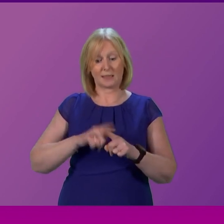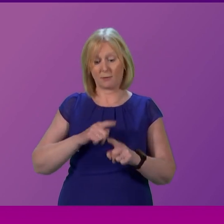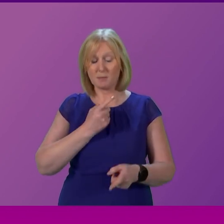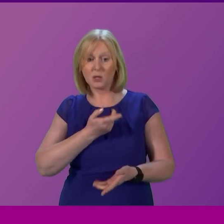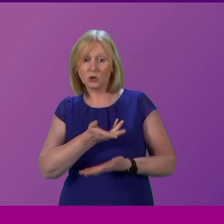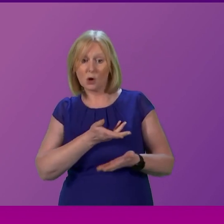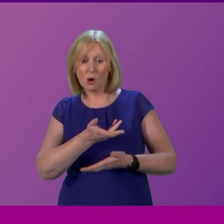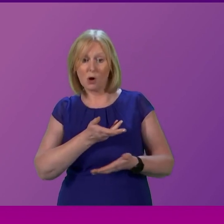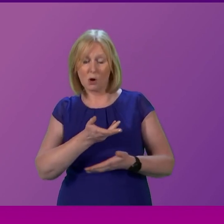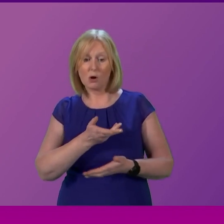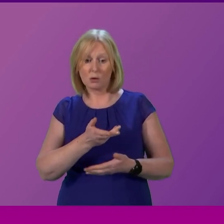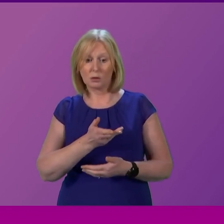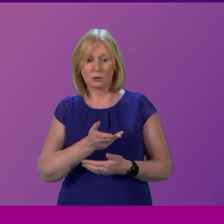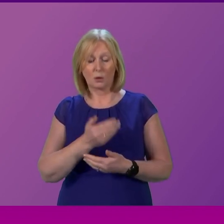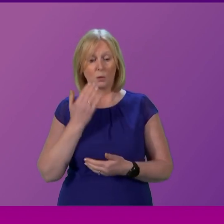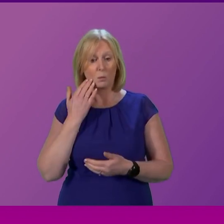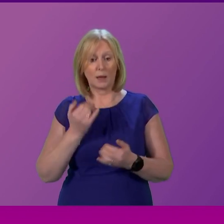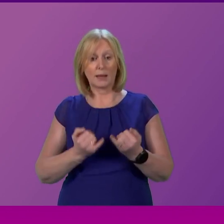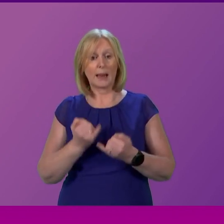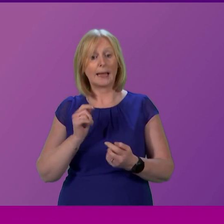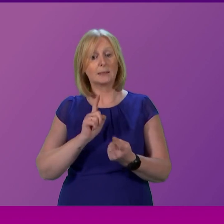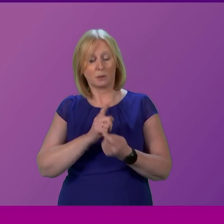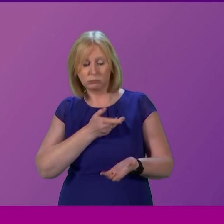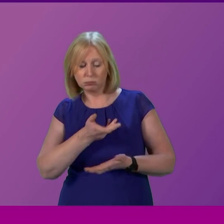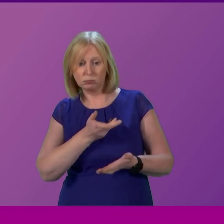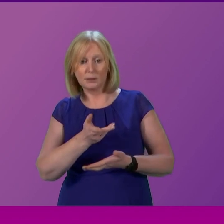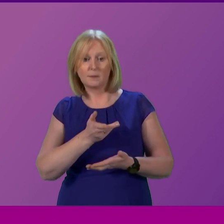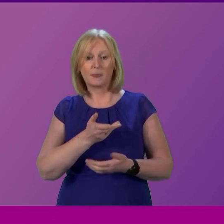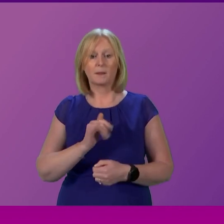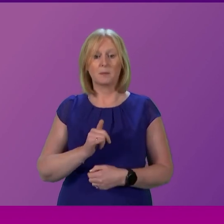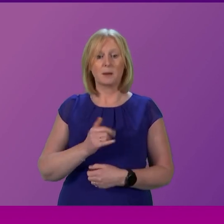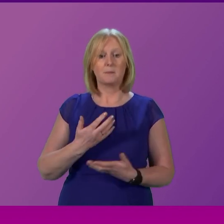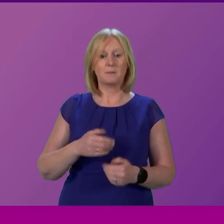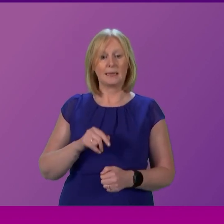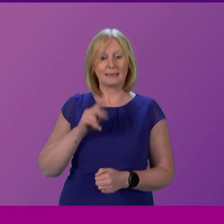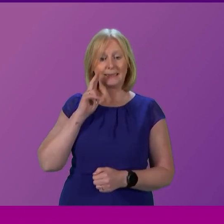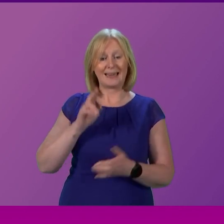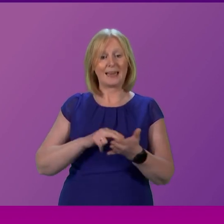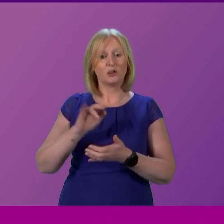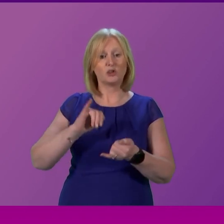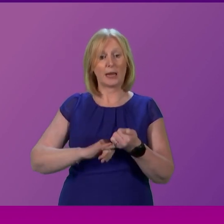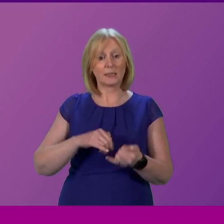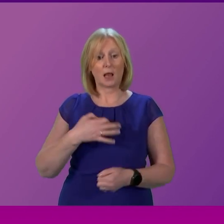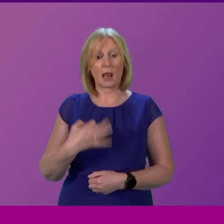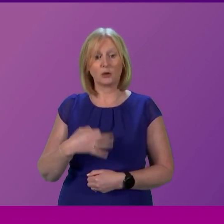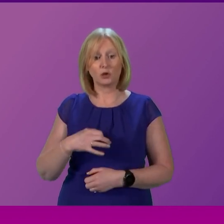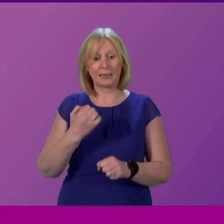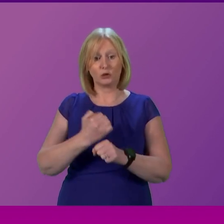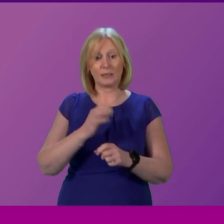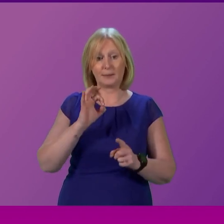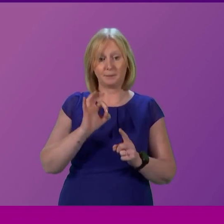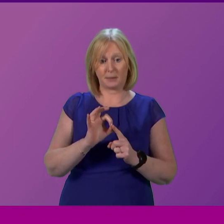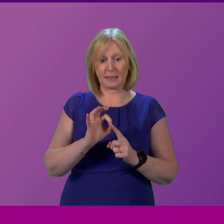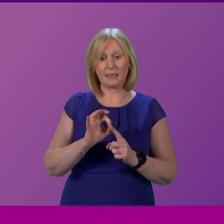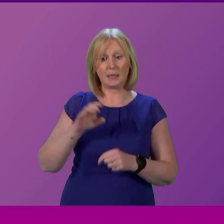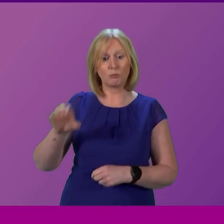when we last met and she may have seen from NHS Lanarkshire that GPs practices